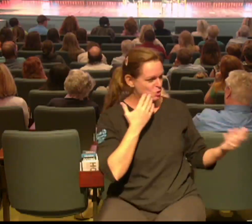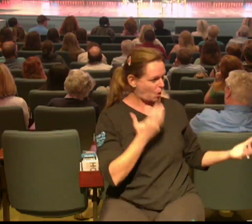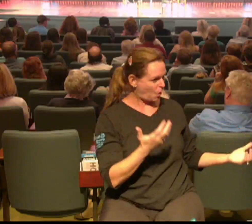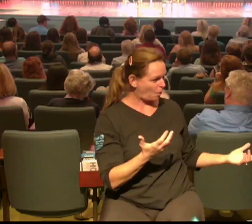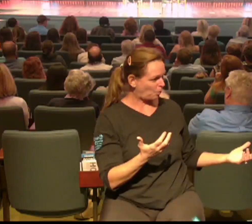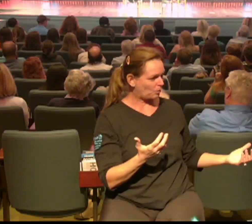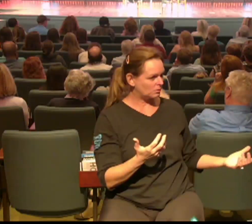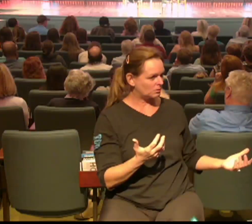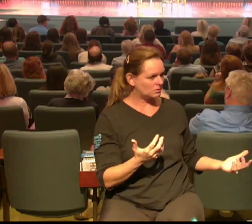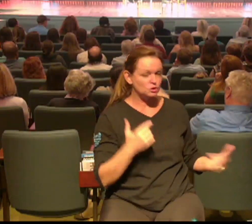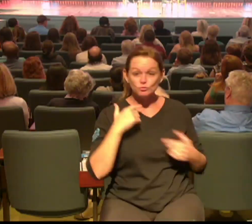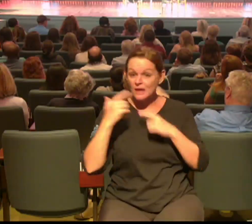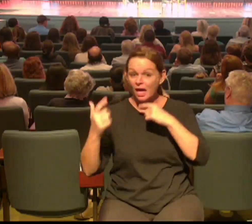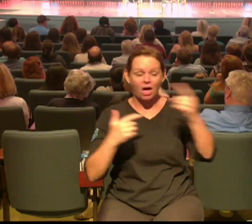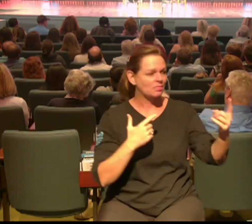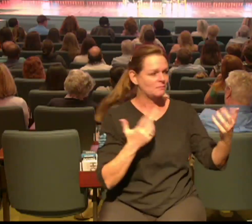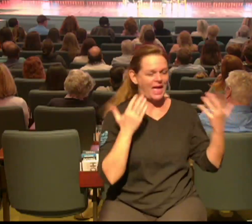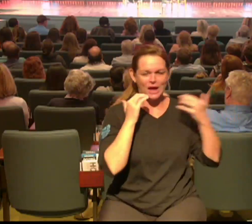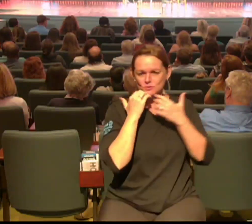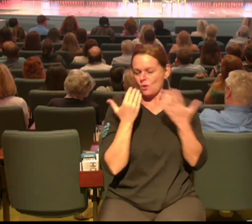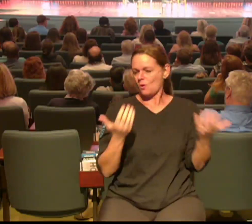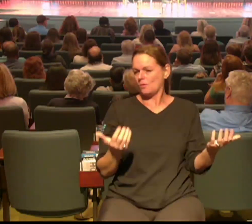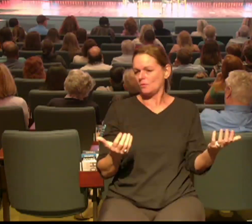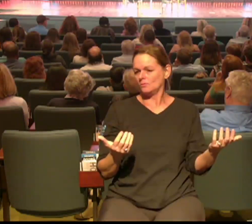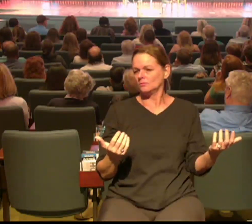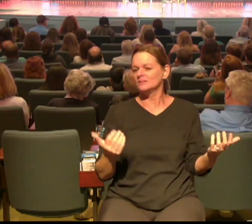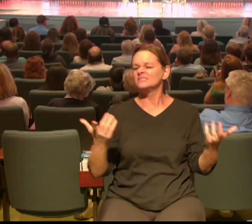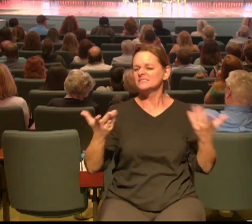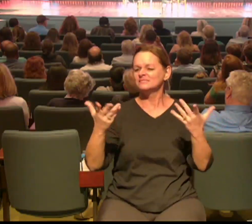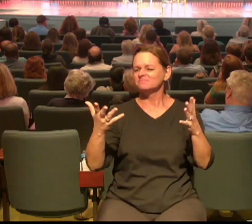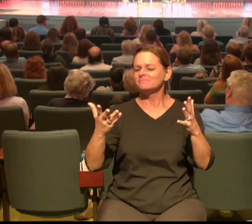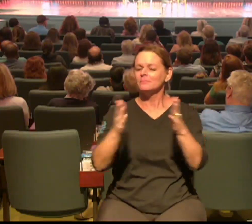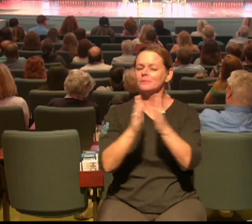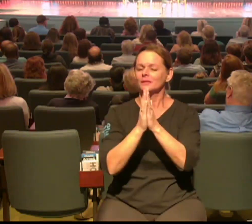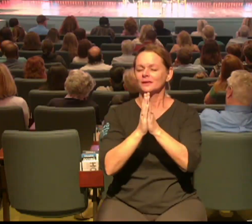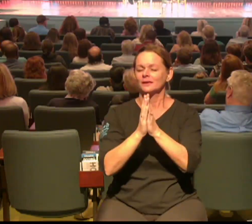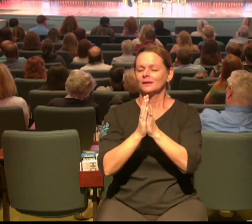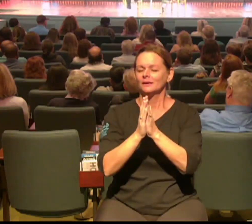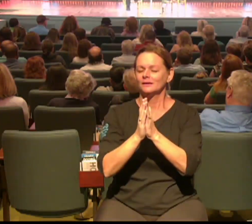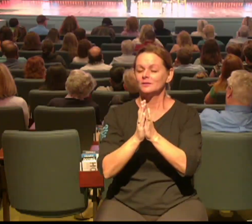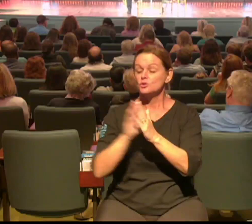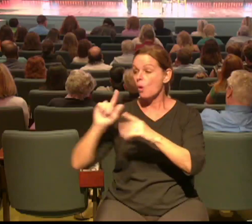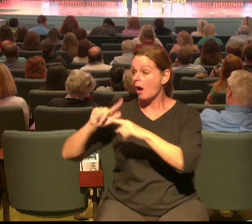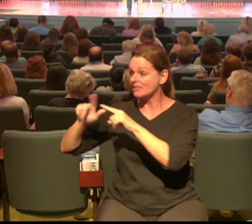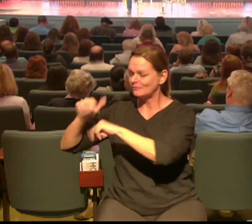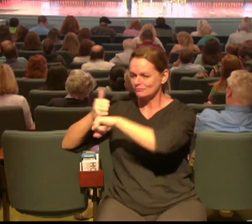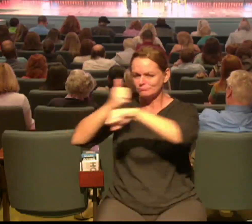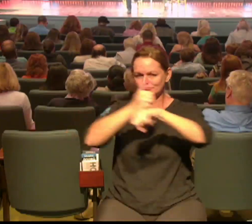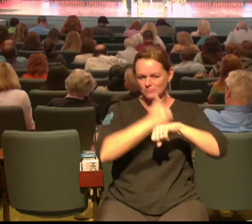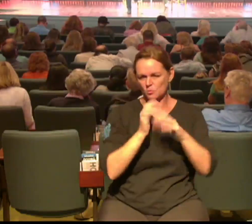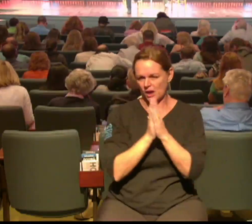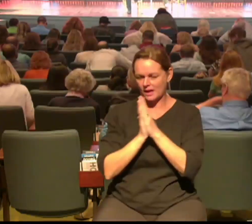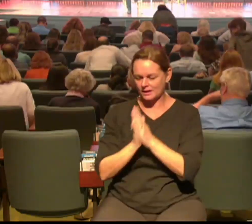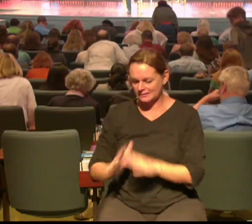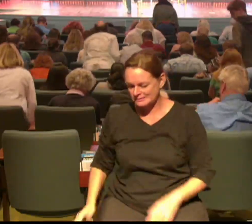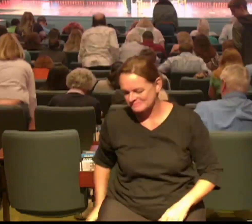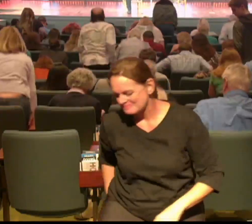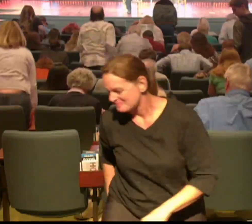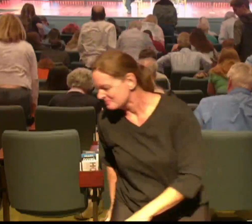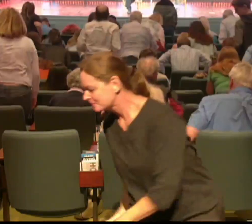tell them as we close today in prayer I want to ask at all of our locations let's stand together as we prepare to pray just ask you don't leave just yet